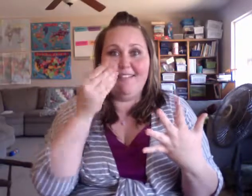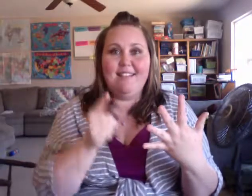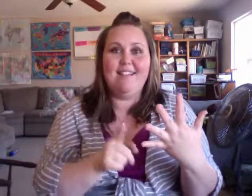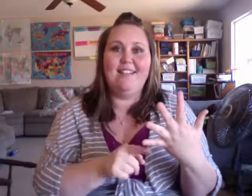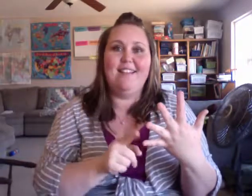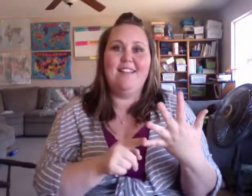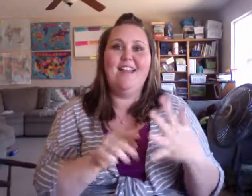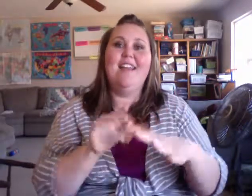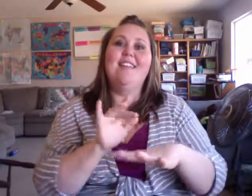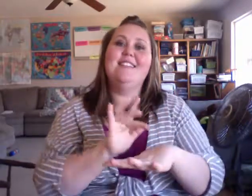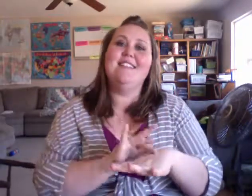touch.